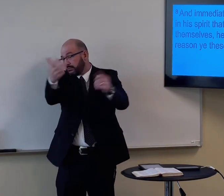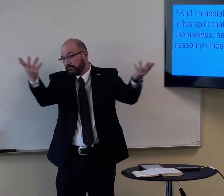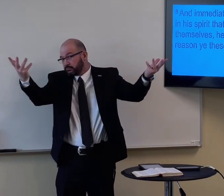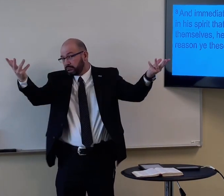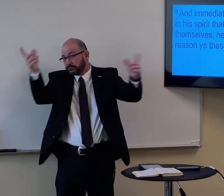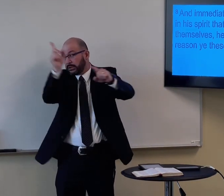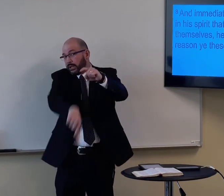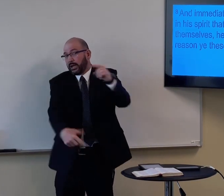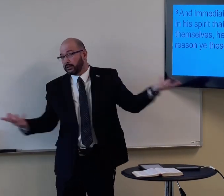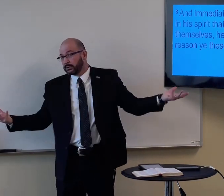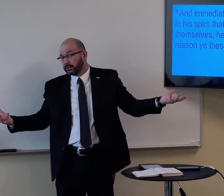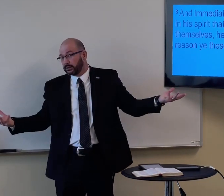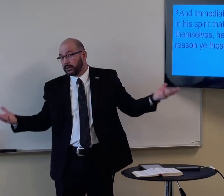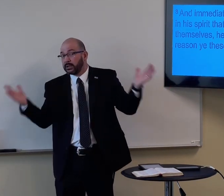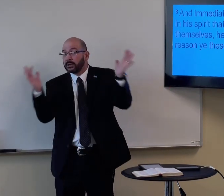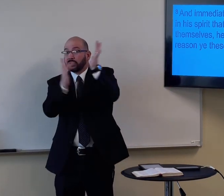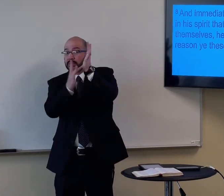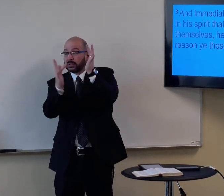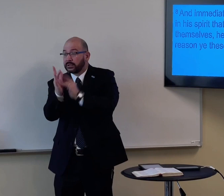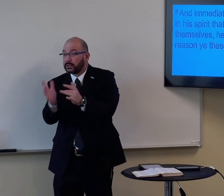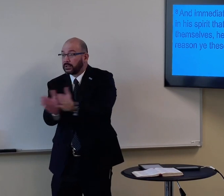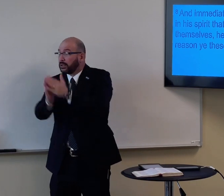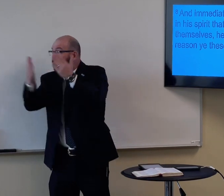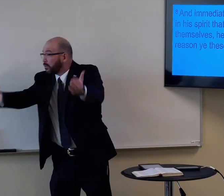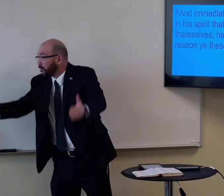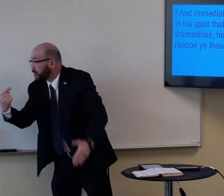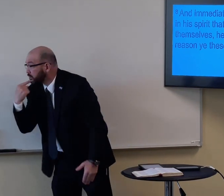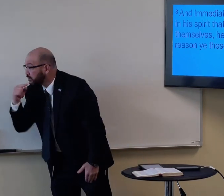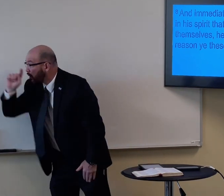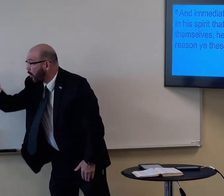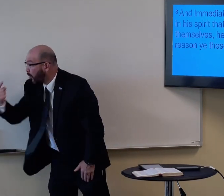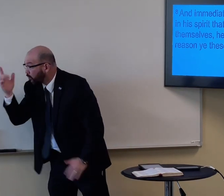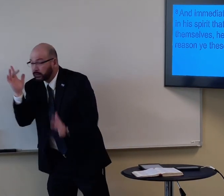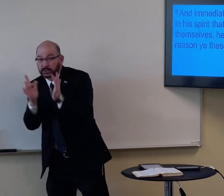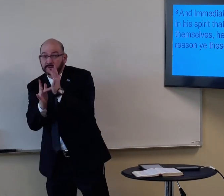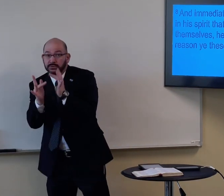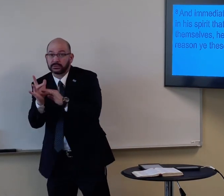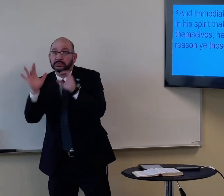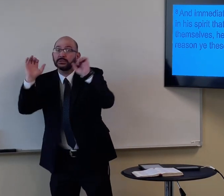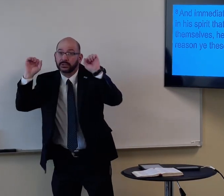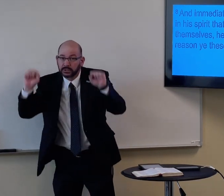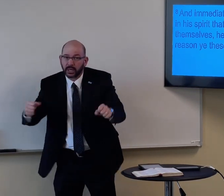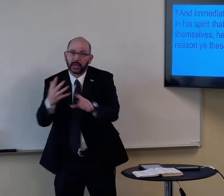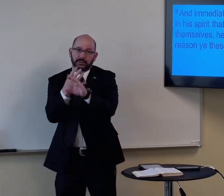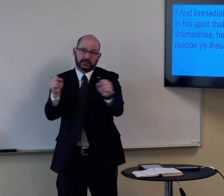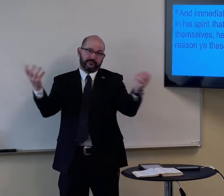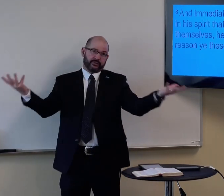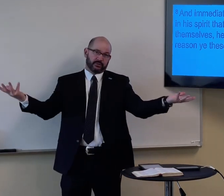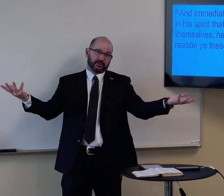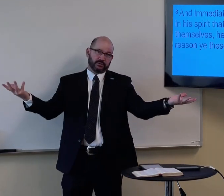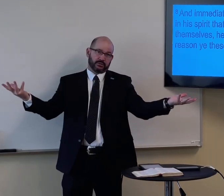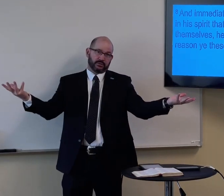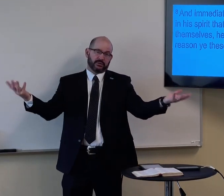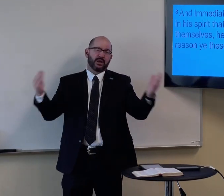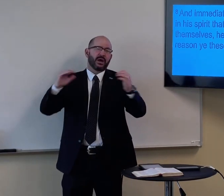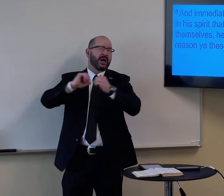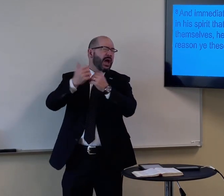You yourself cannot save you. The Bible tells us that there is only one way